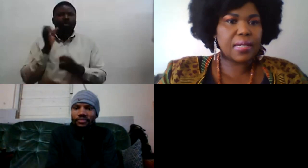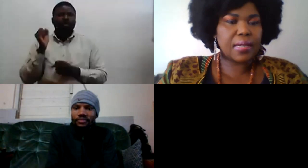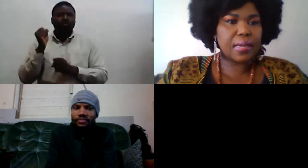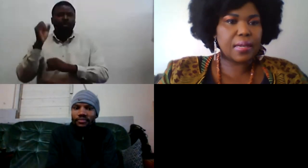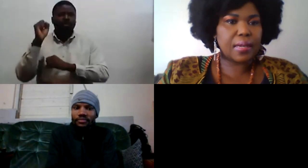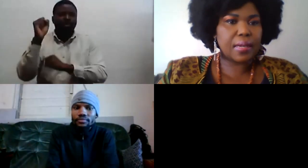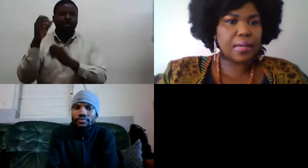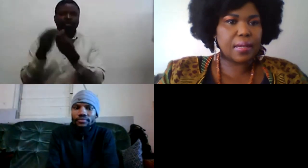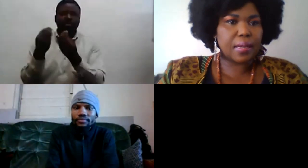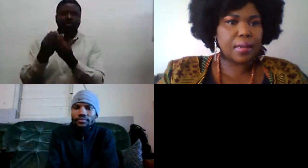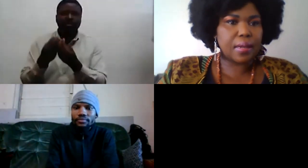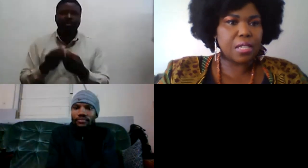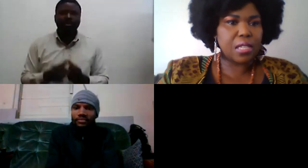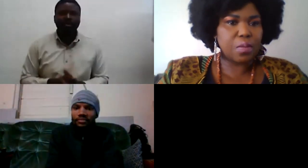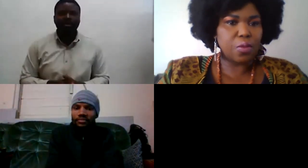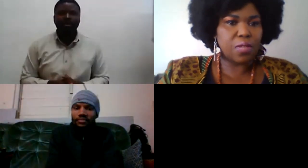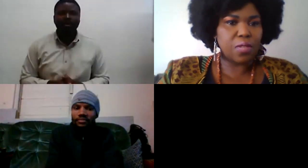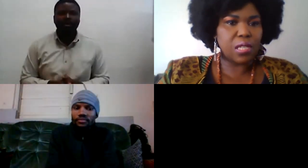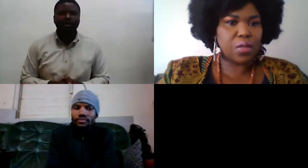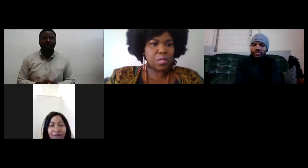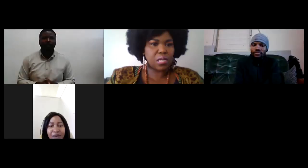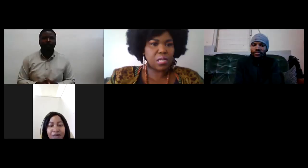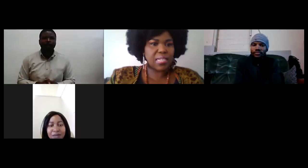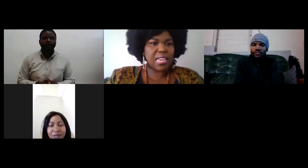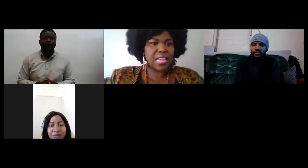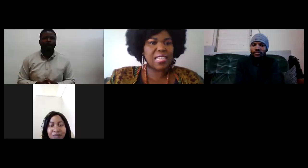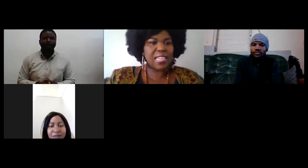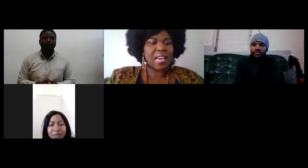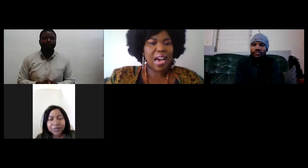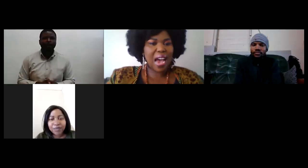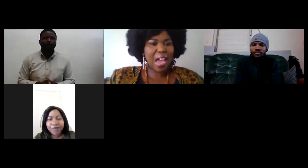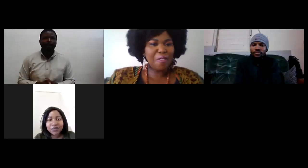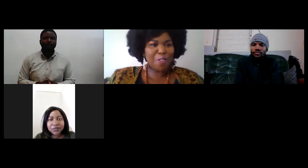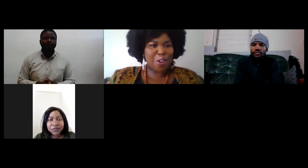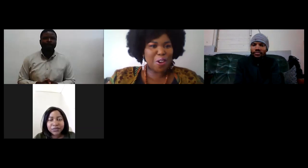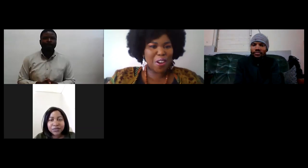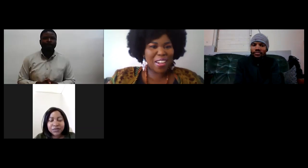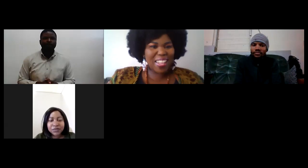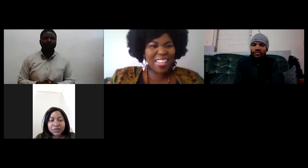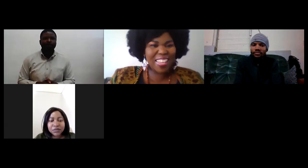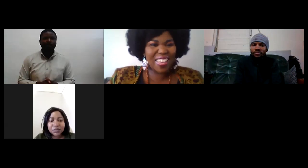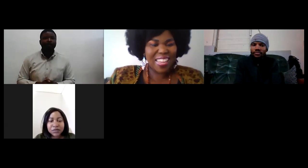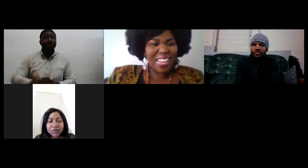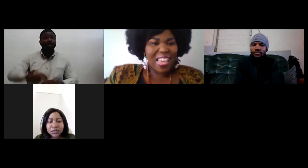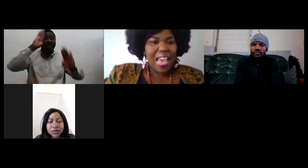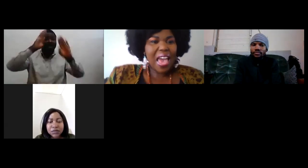let me just move this to this side yes hi and